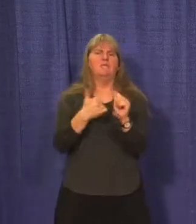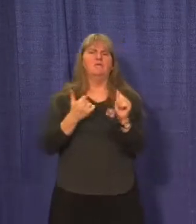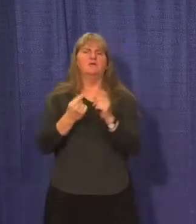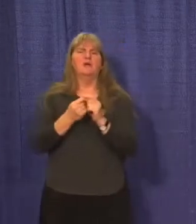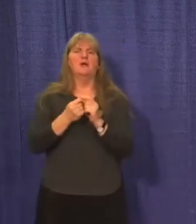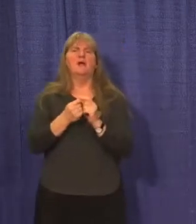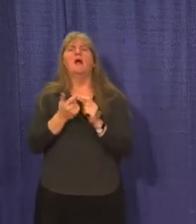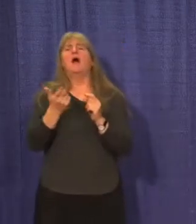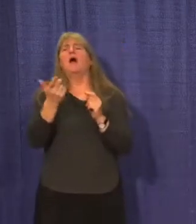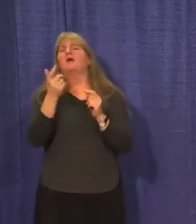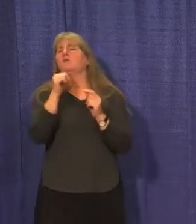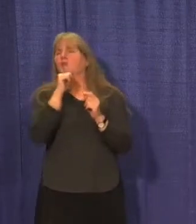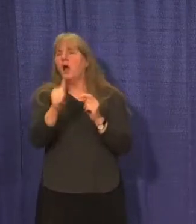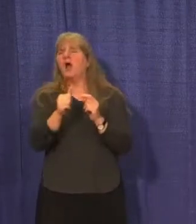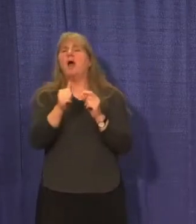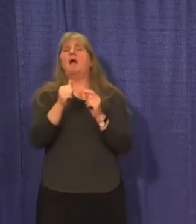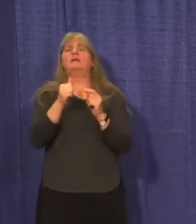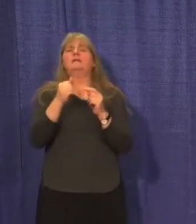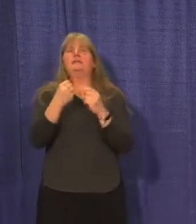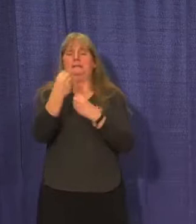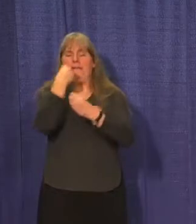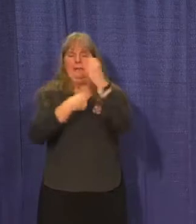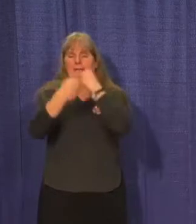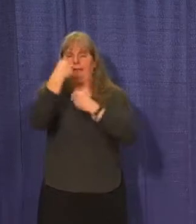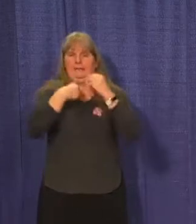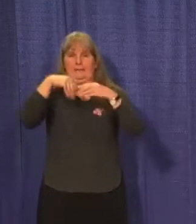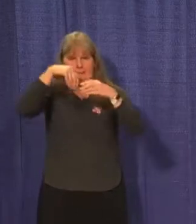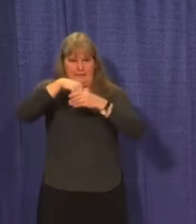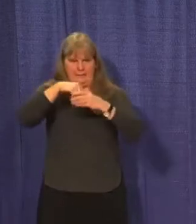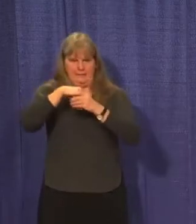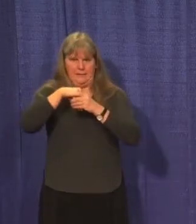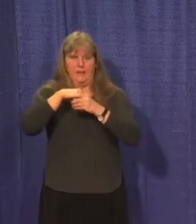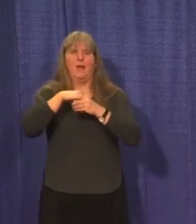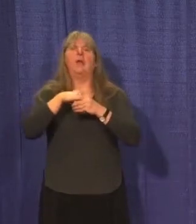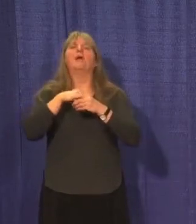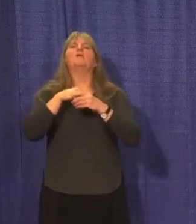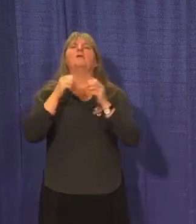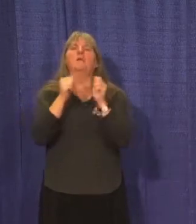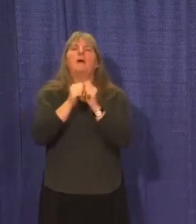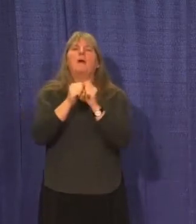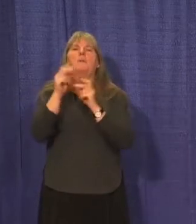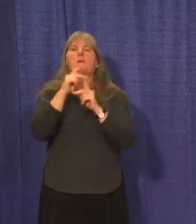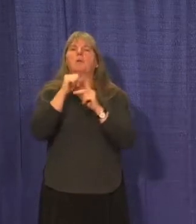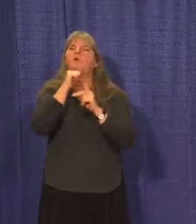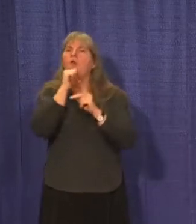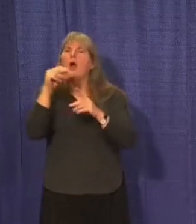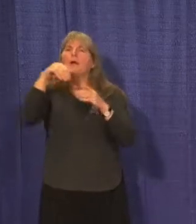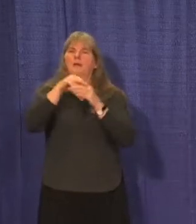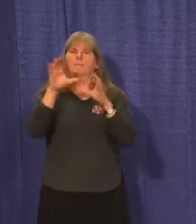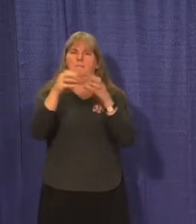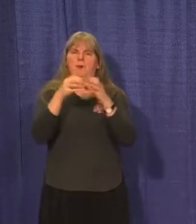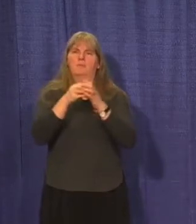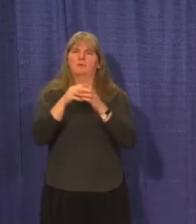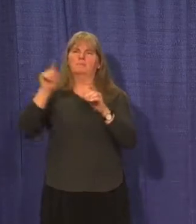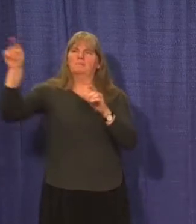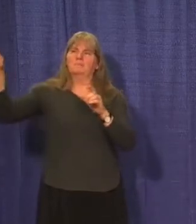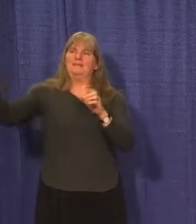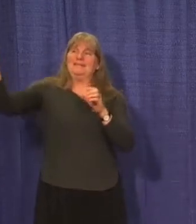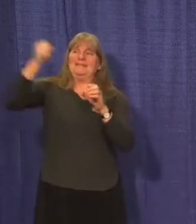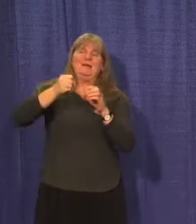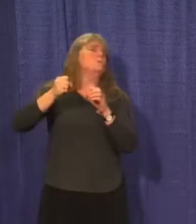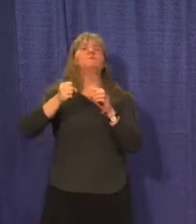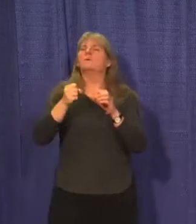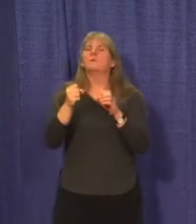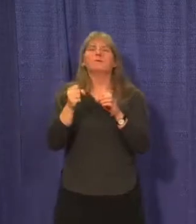holiday dinners or gatherings inside with anyone who is from outside your bubble. Do not change